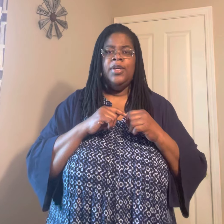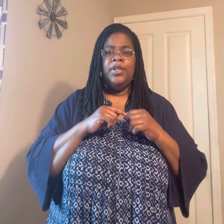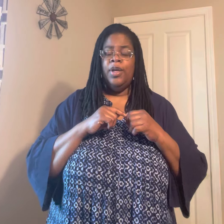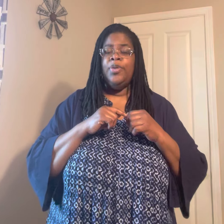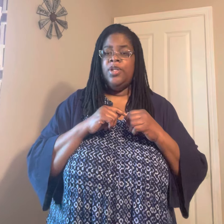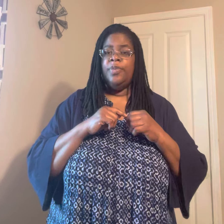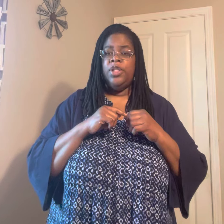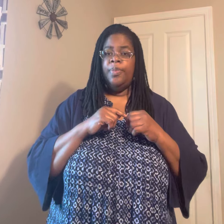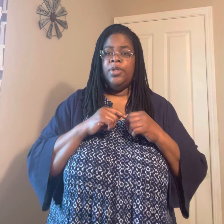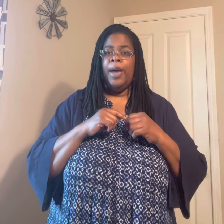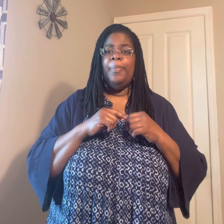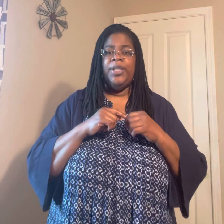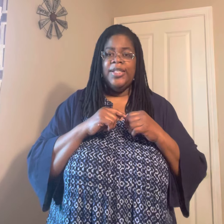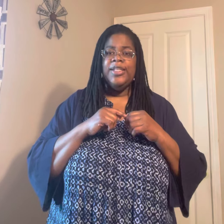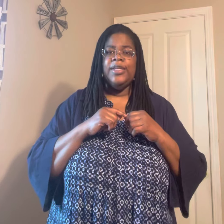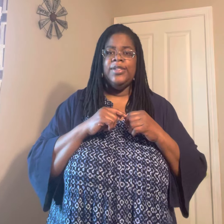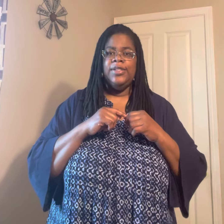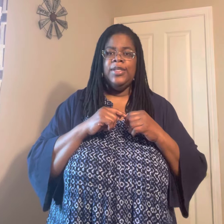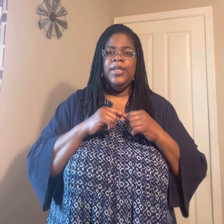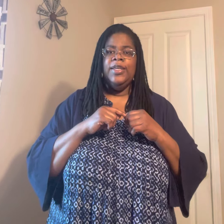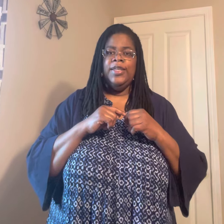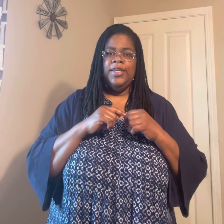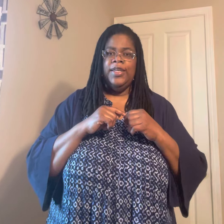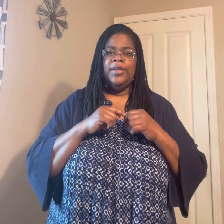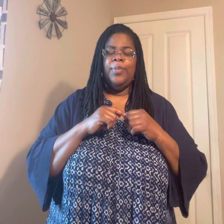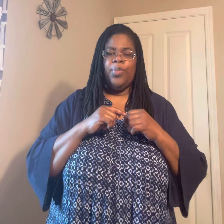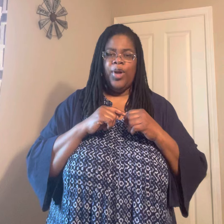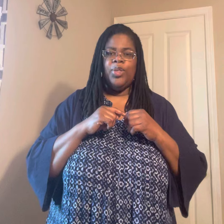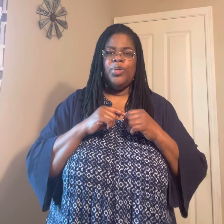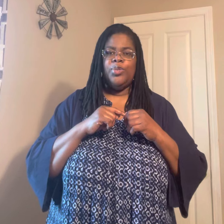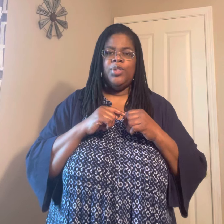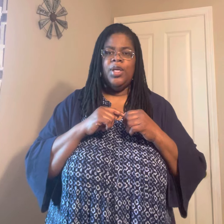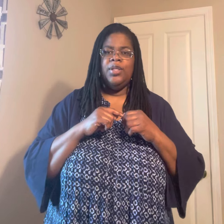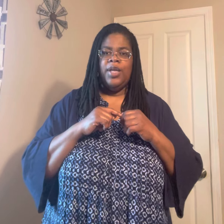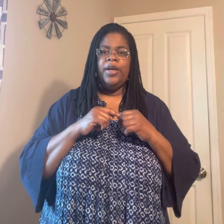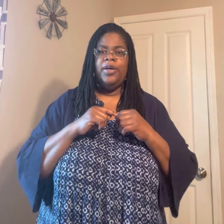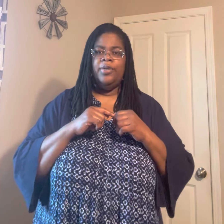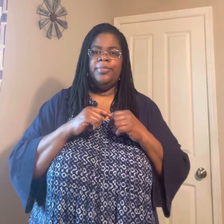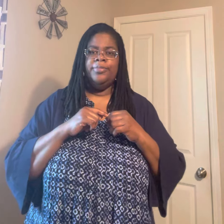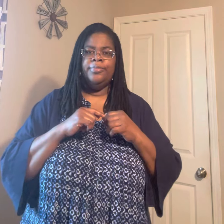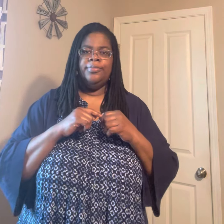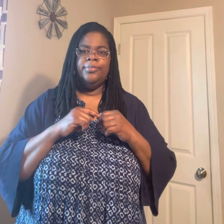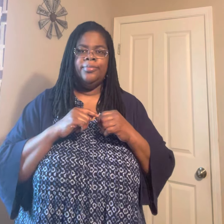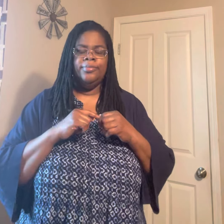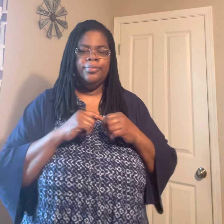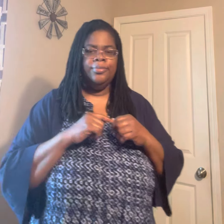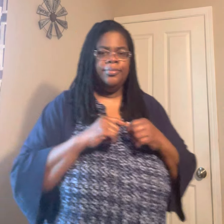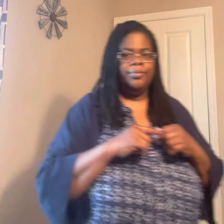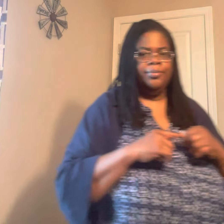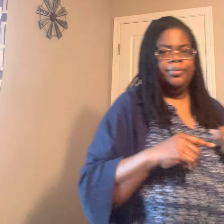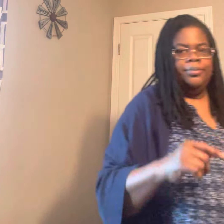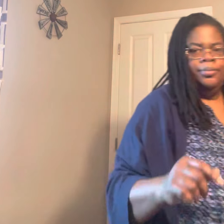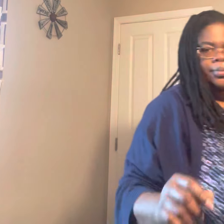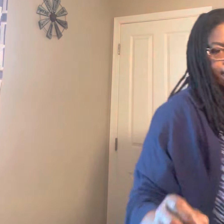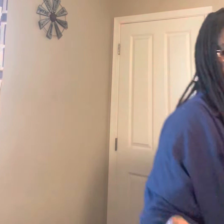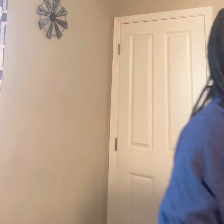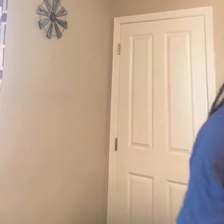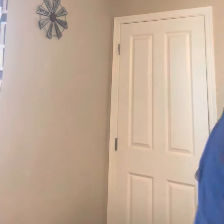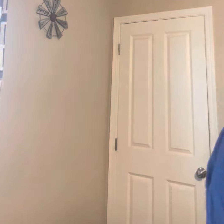www.blessingsinbreakthroughs.com probably?.blessingsin He is a if leaves. for